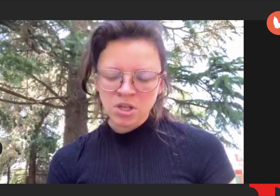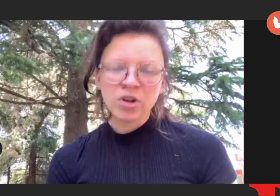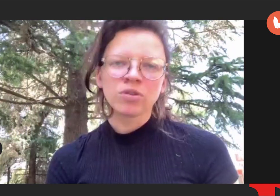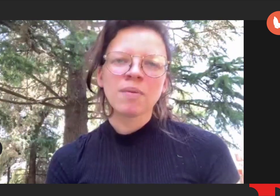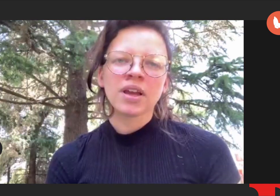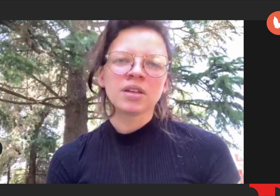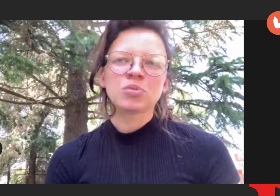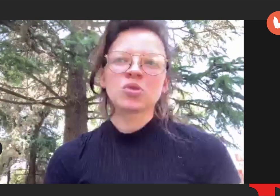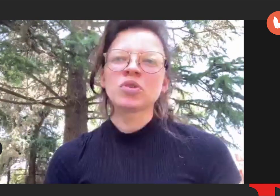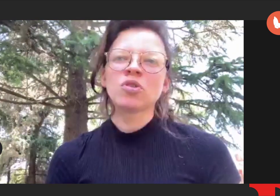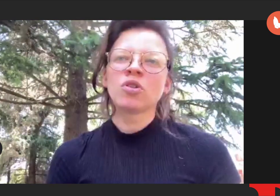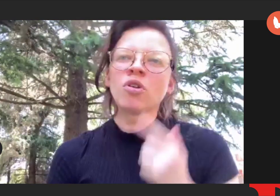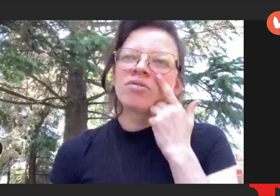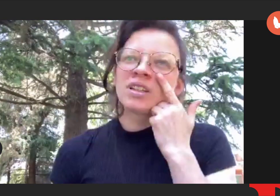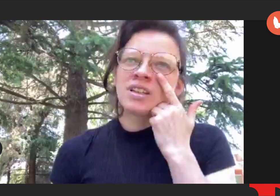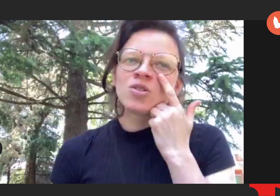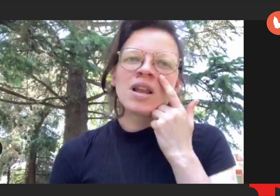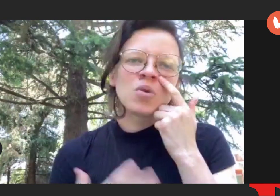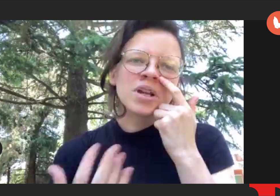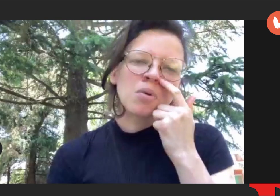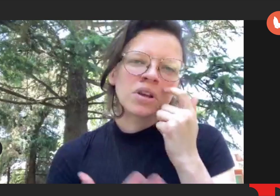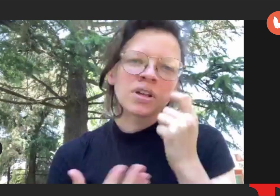also narrated.